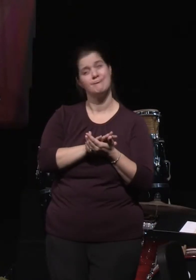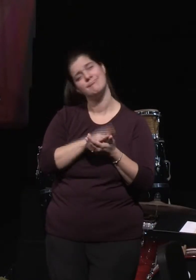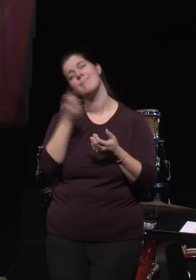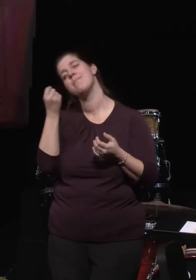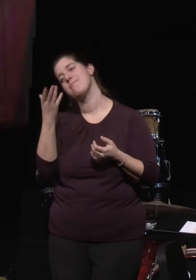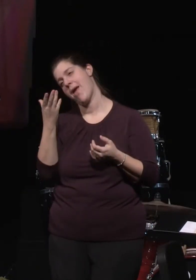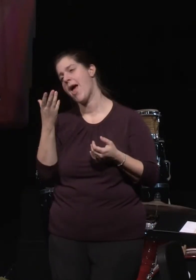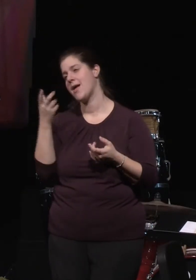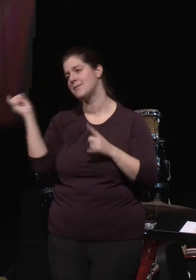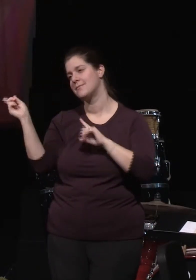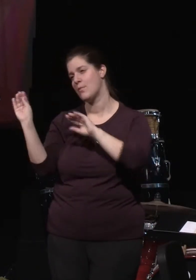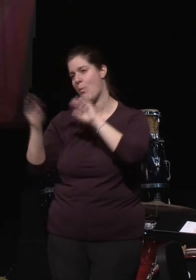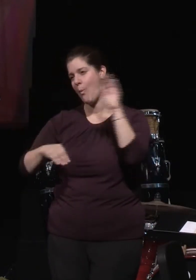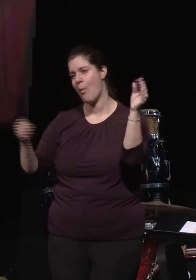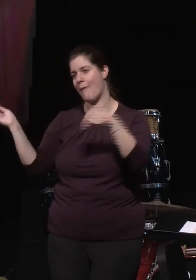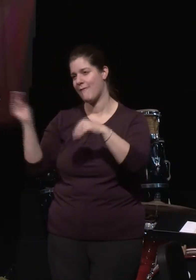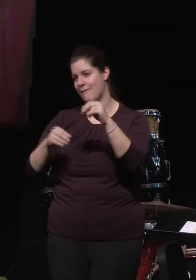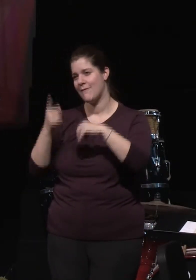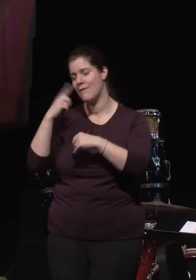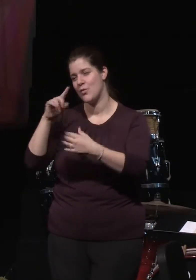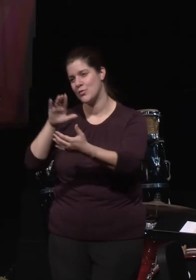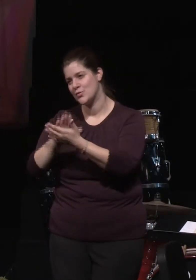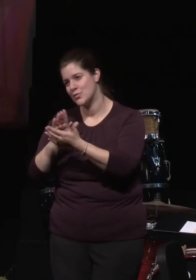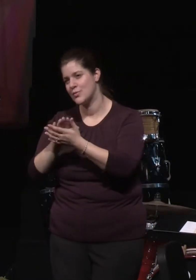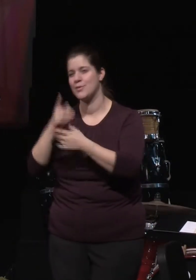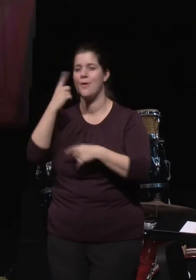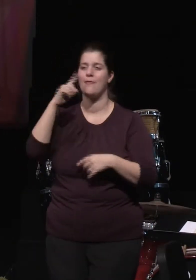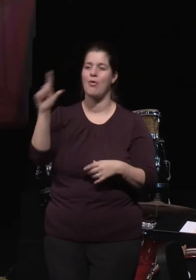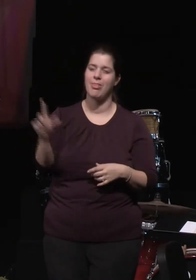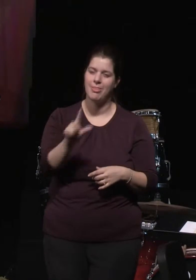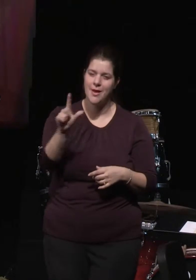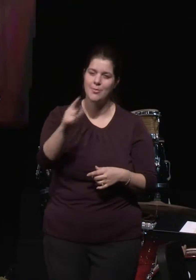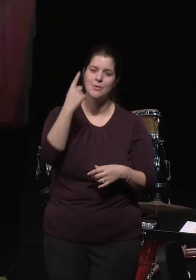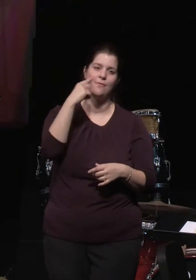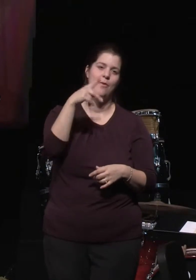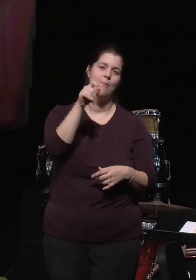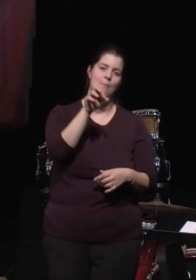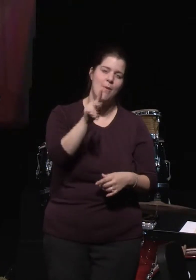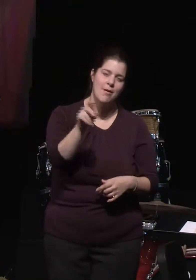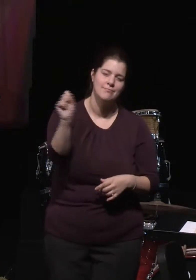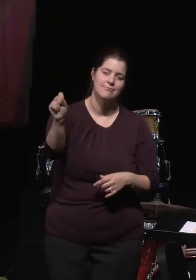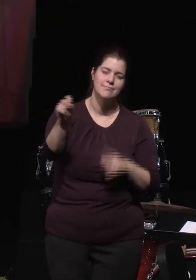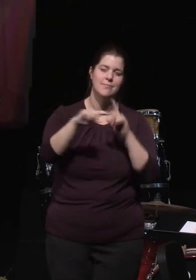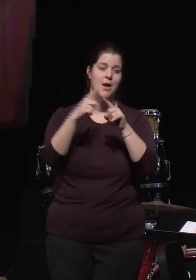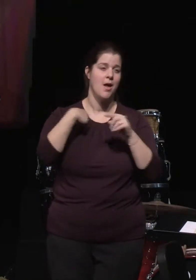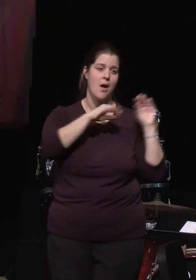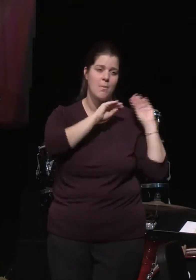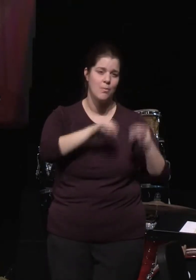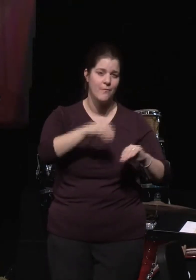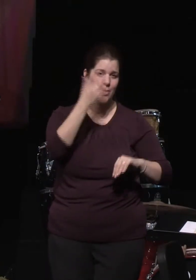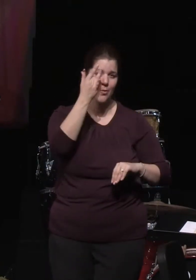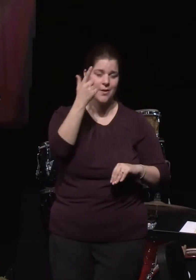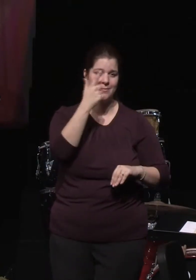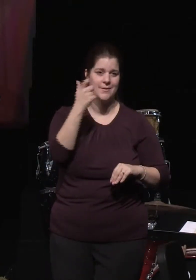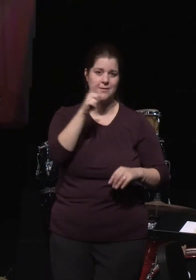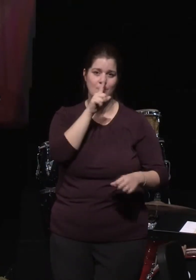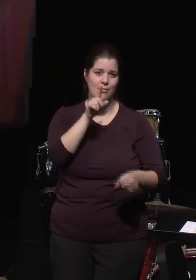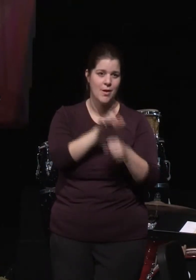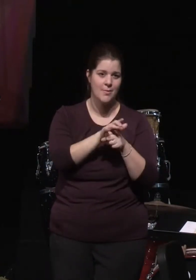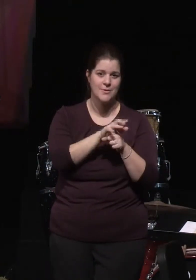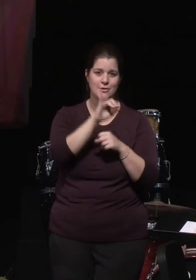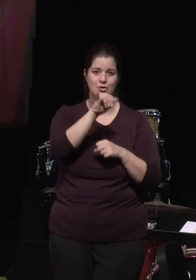the schools, not for the parks, not for the libraries. I came to this county because of the promise of Jim Rouse